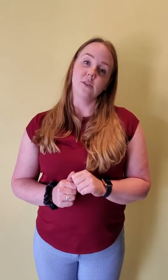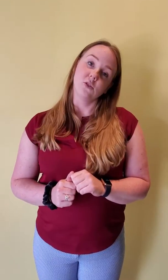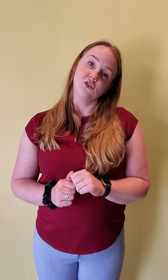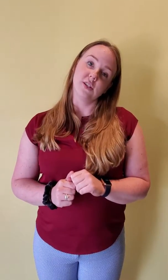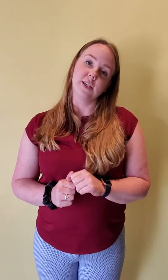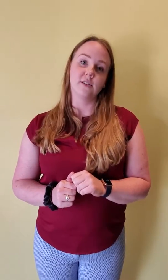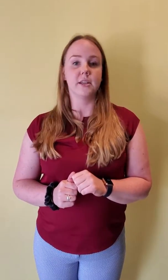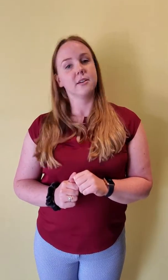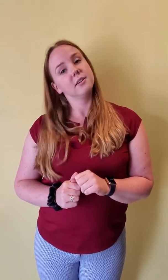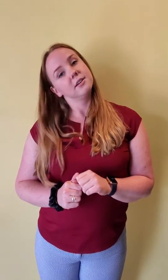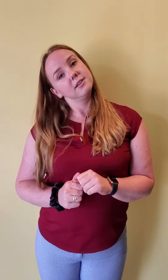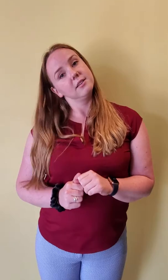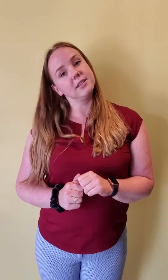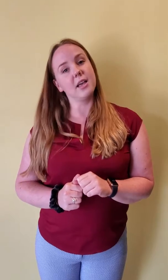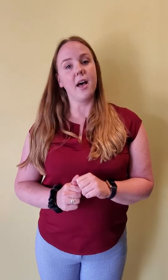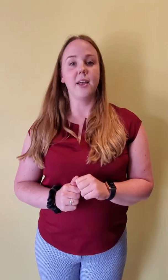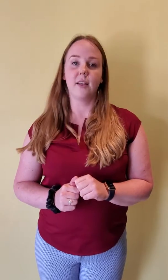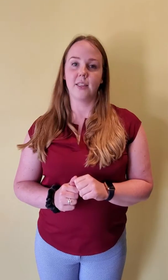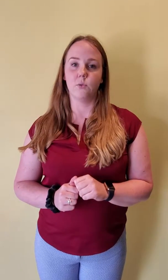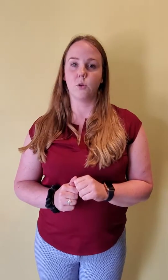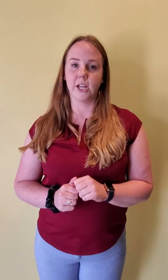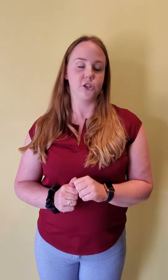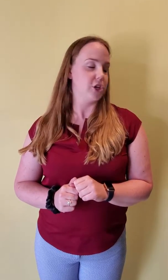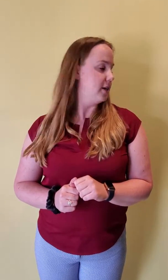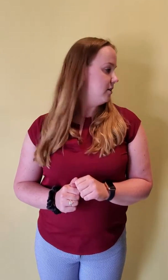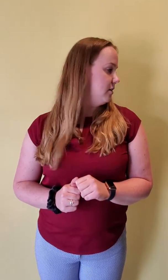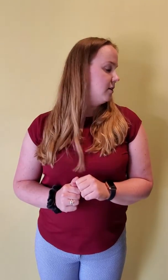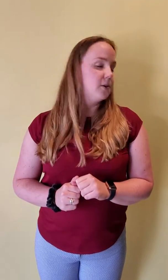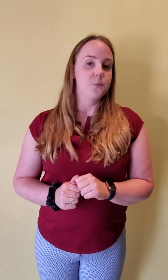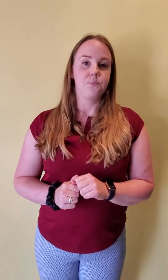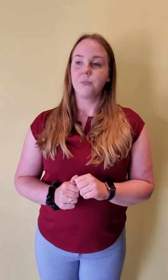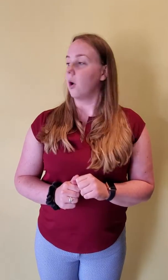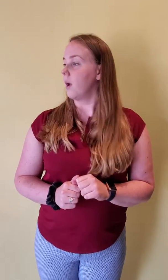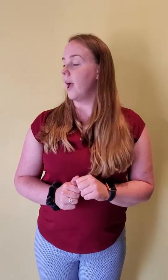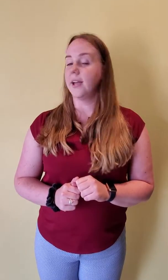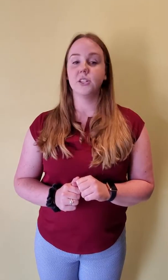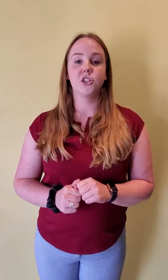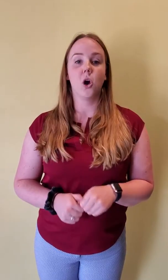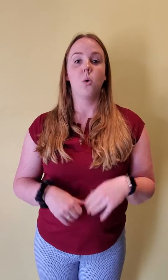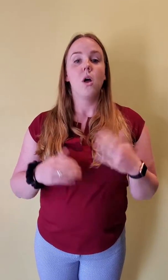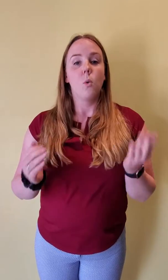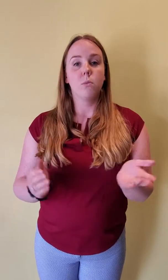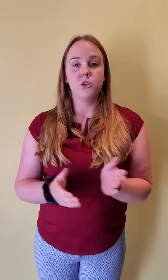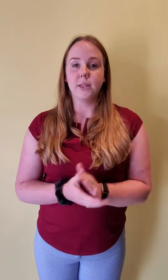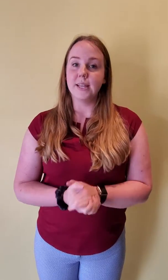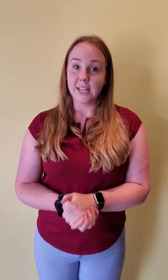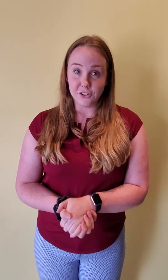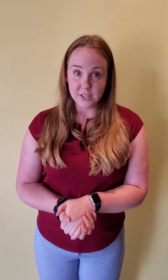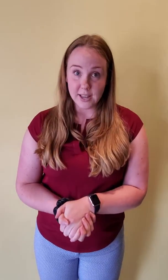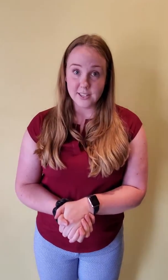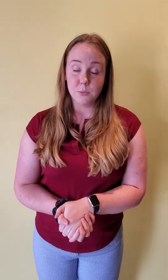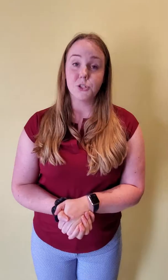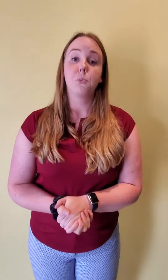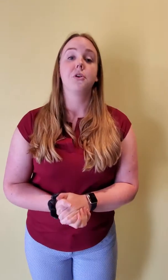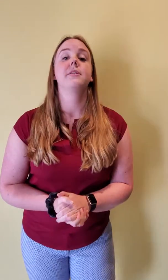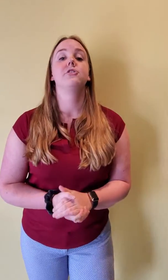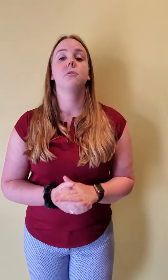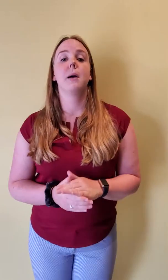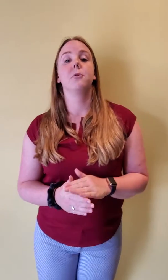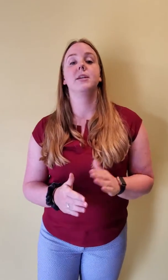which is tilting to the side, and then rotation. Okay so when we're doing these exercises the most important thing to remember is